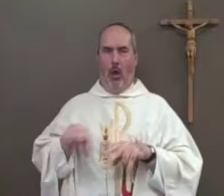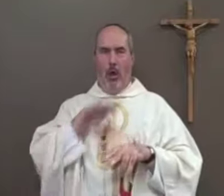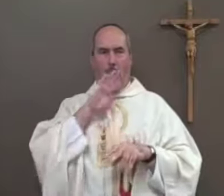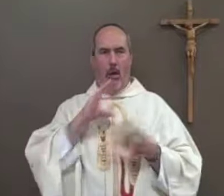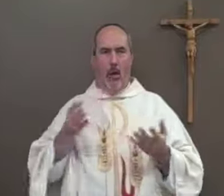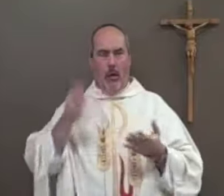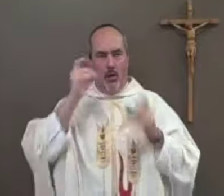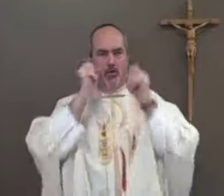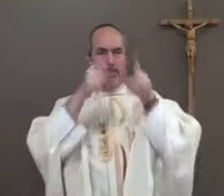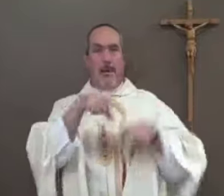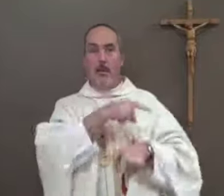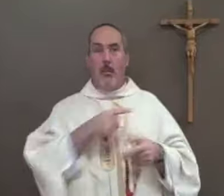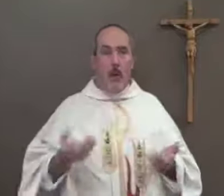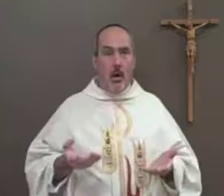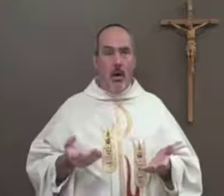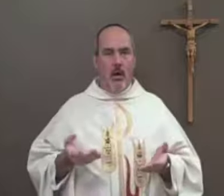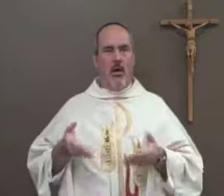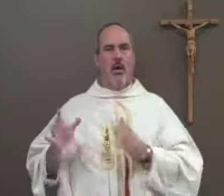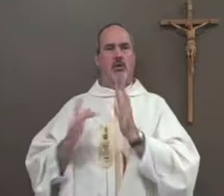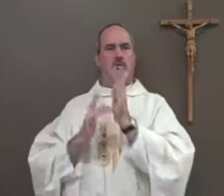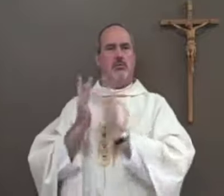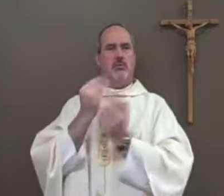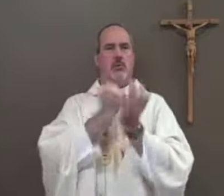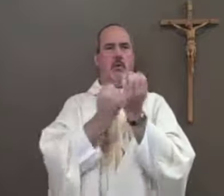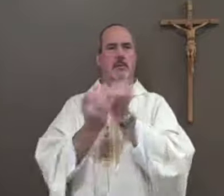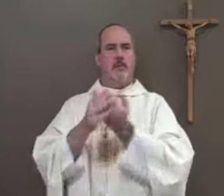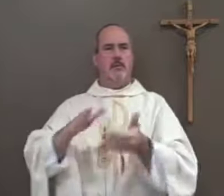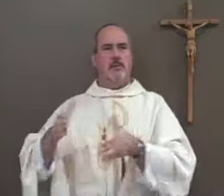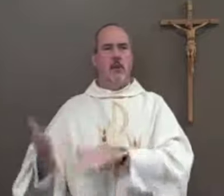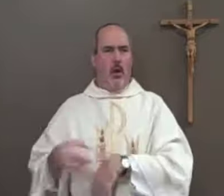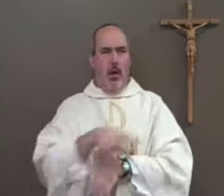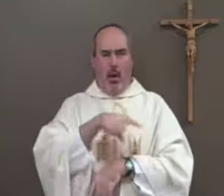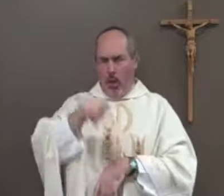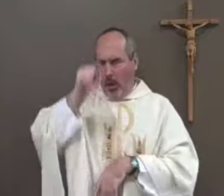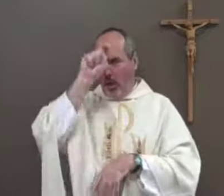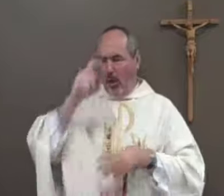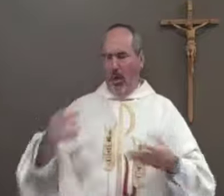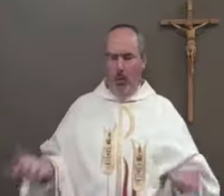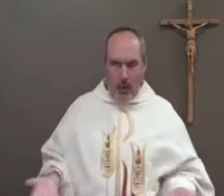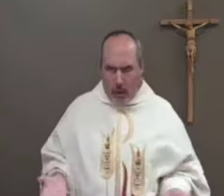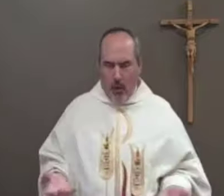Imagine their surprise when Jesus was crucified and killed.